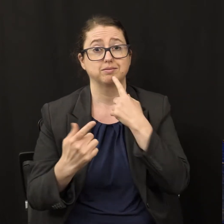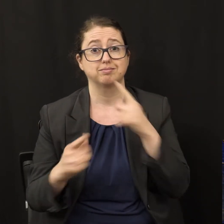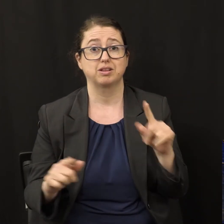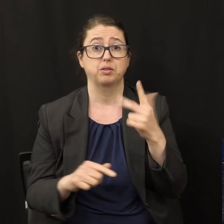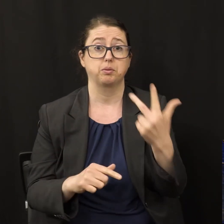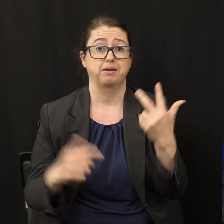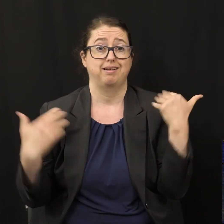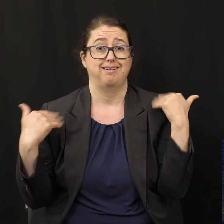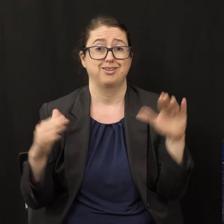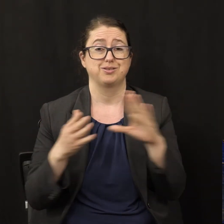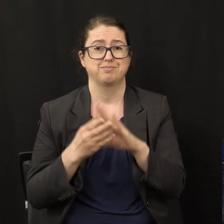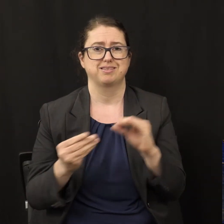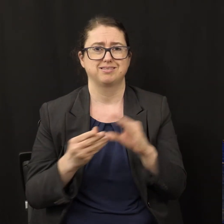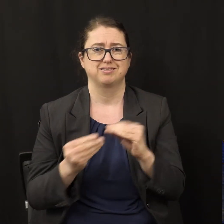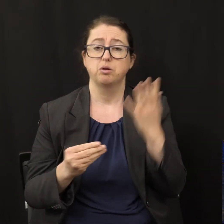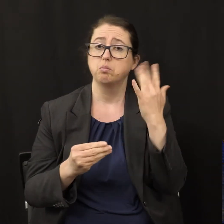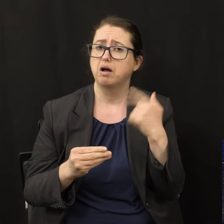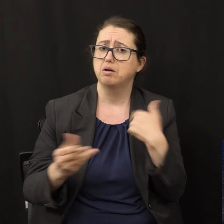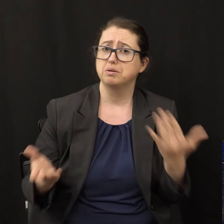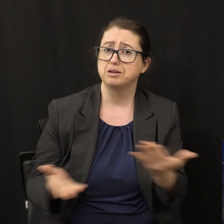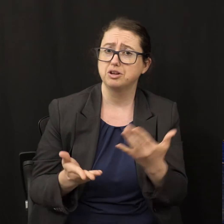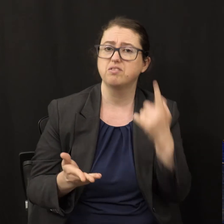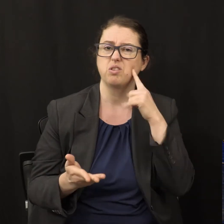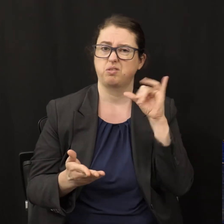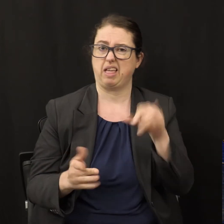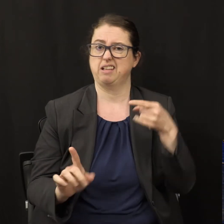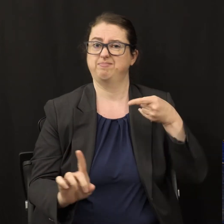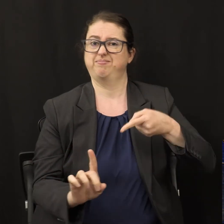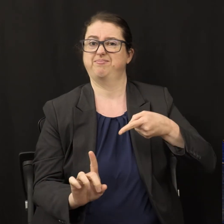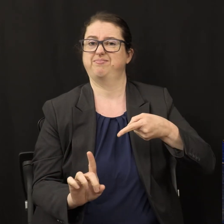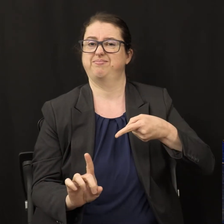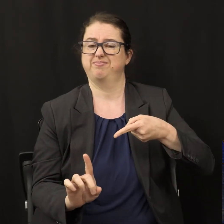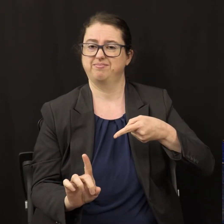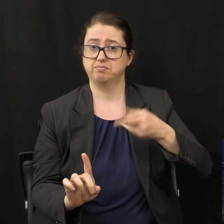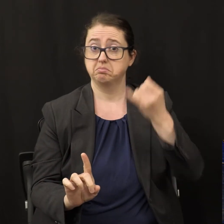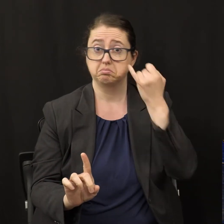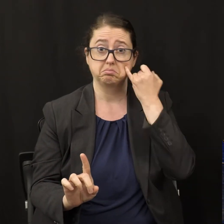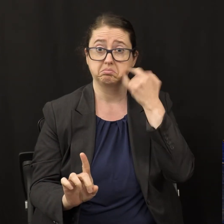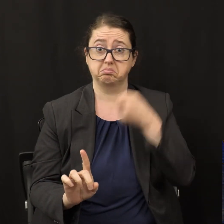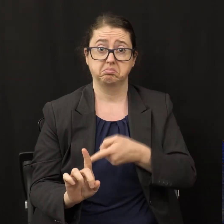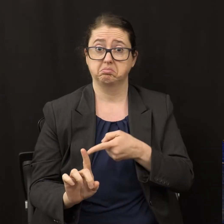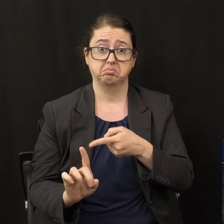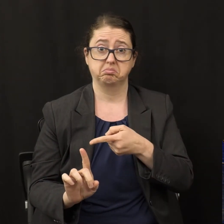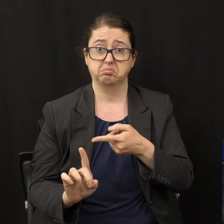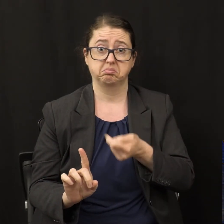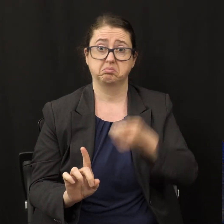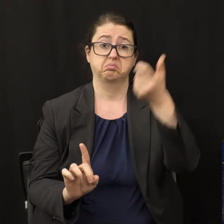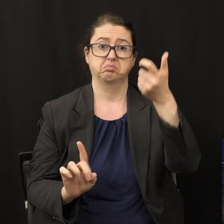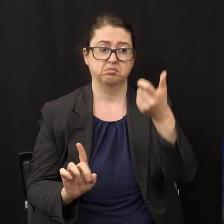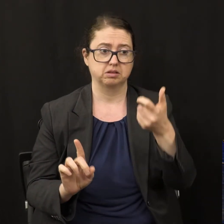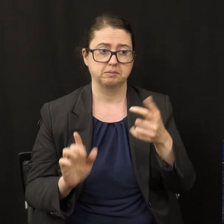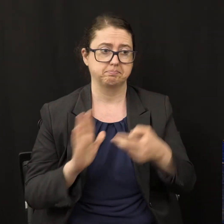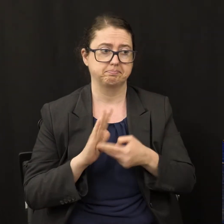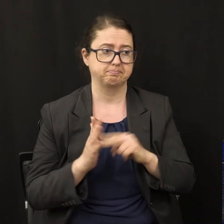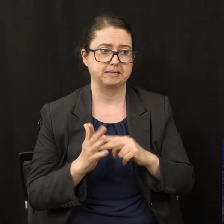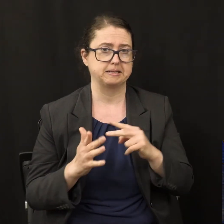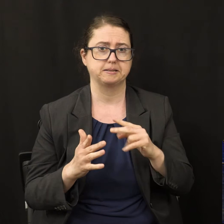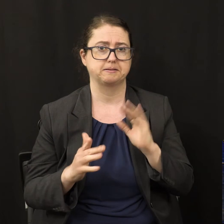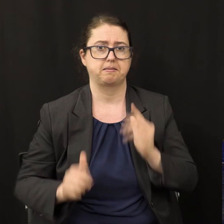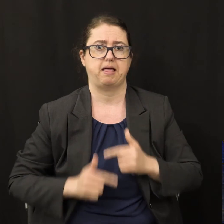our existence. If we're not doing that, we have no reason to exist. Notice this remarkable statement by